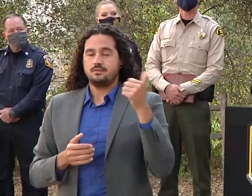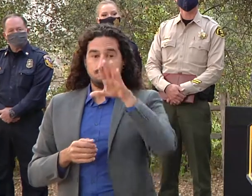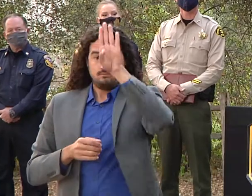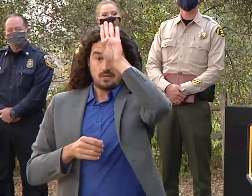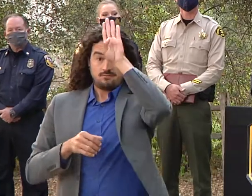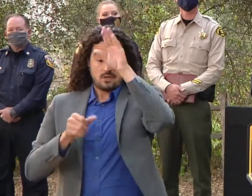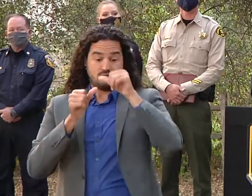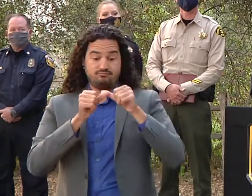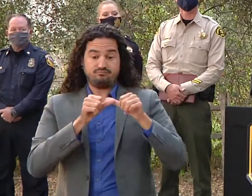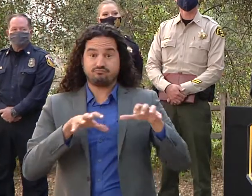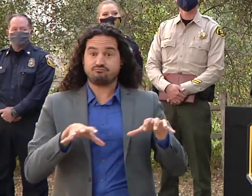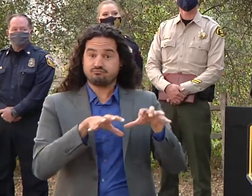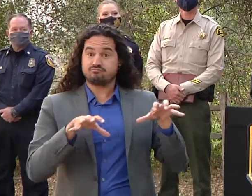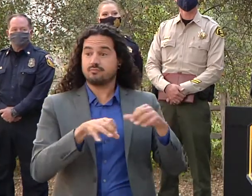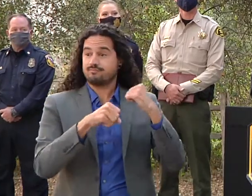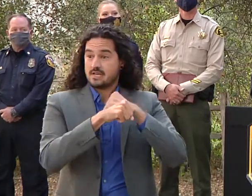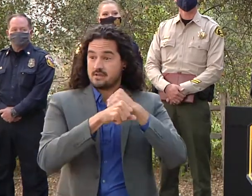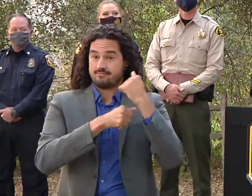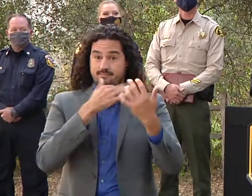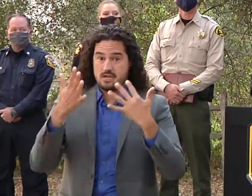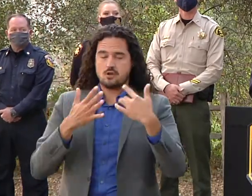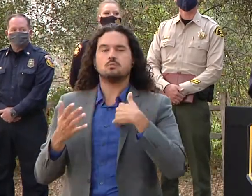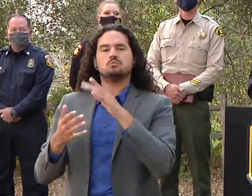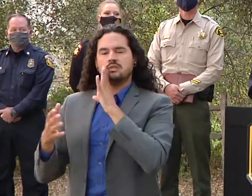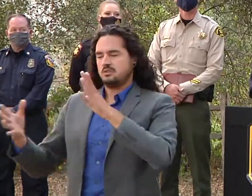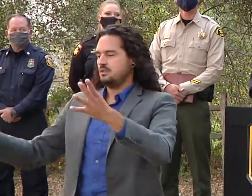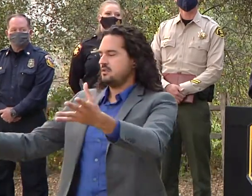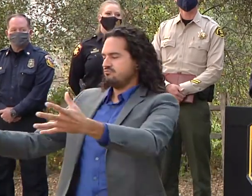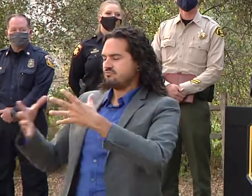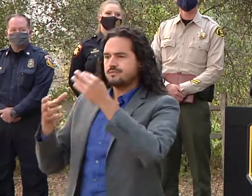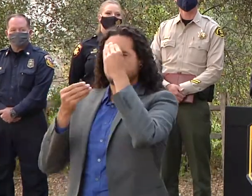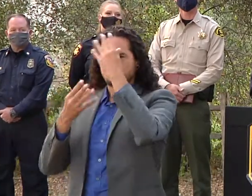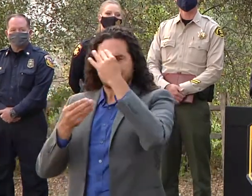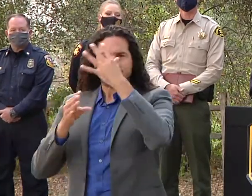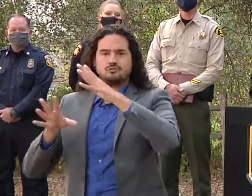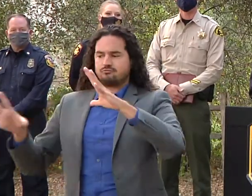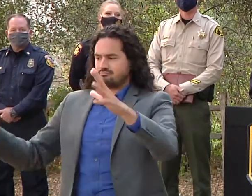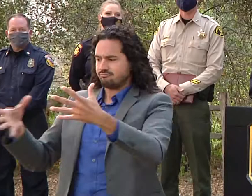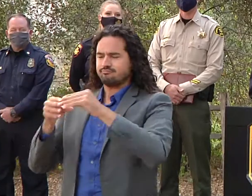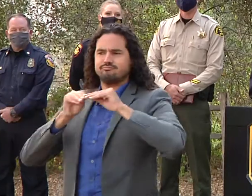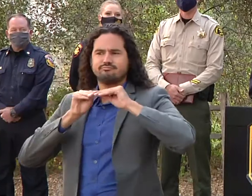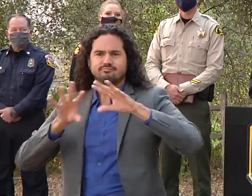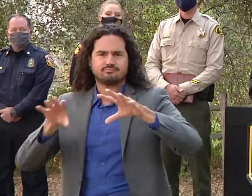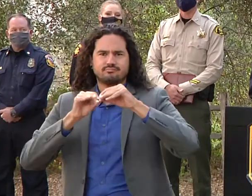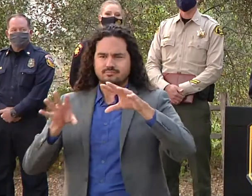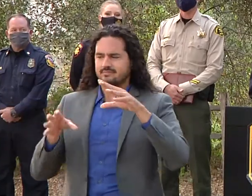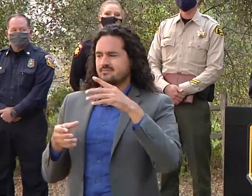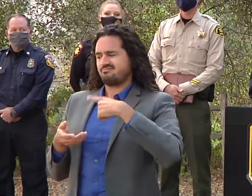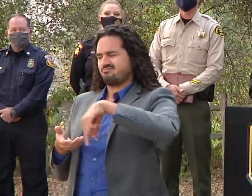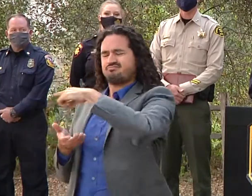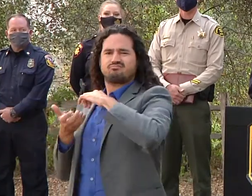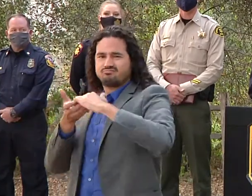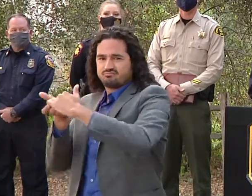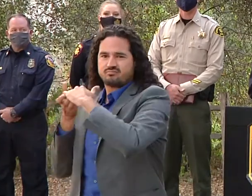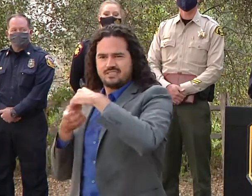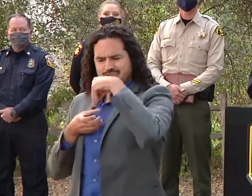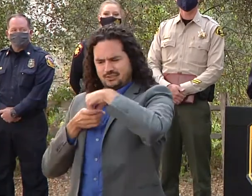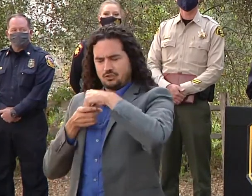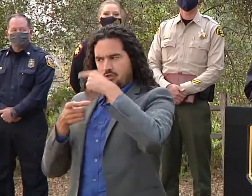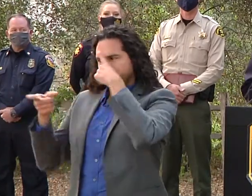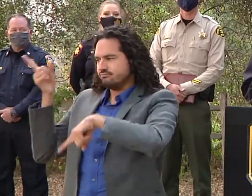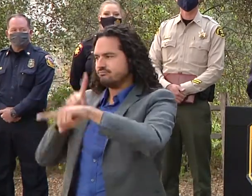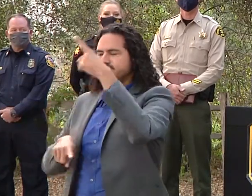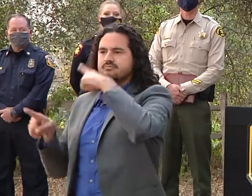coordination with all those individual agencies occurs internally as far as the repopulation process is concerned. Once